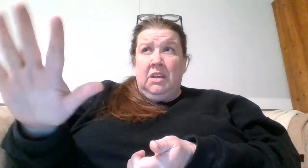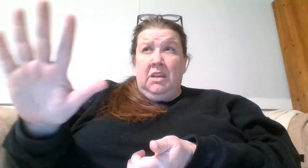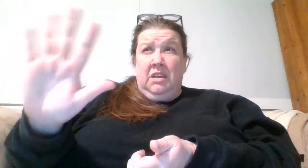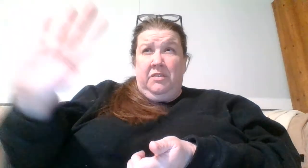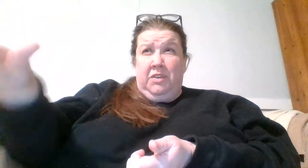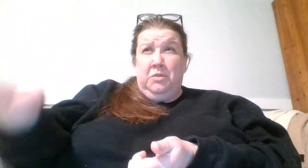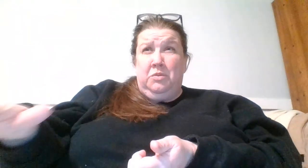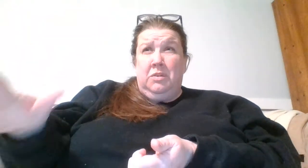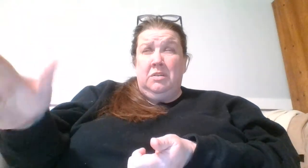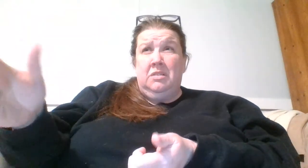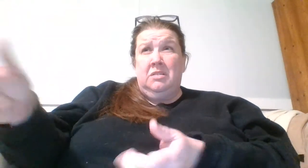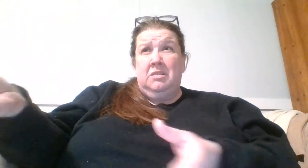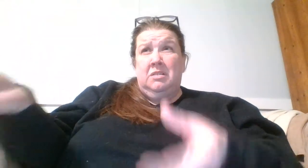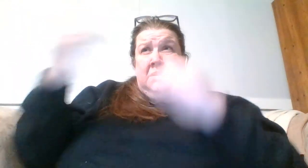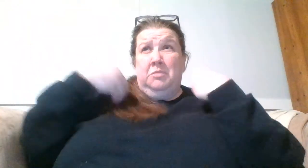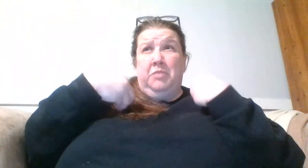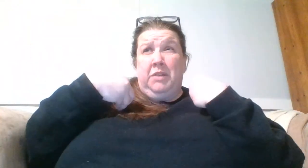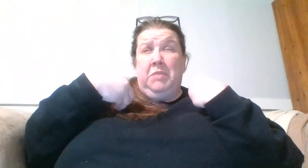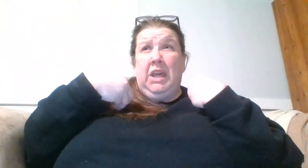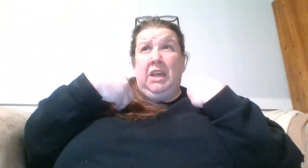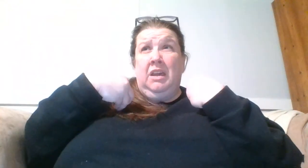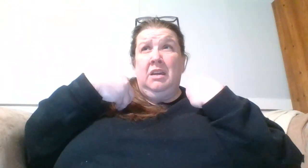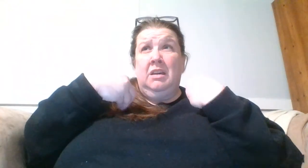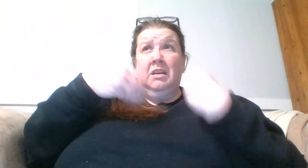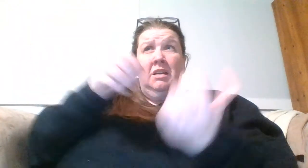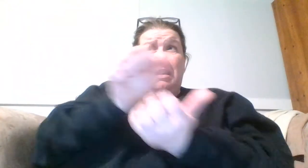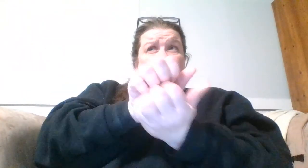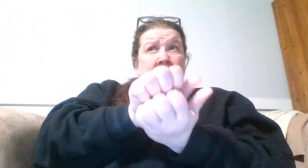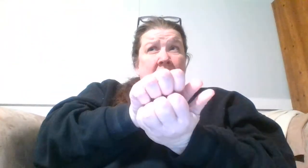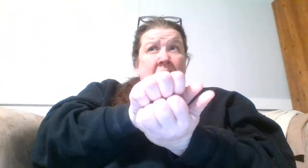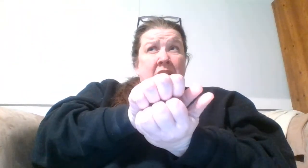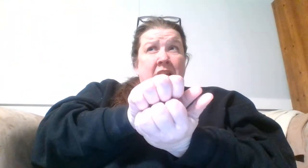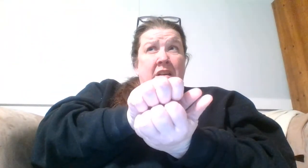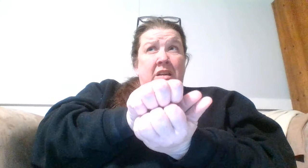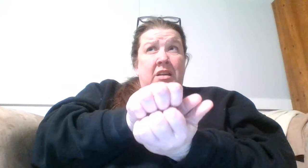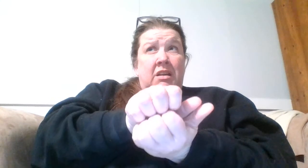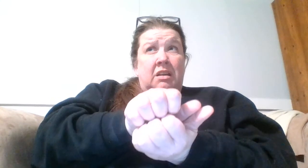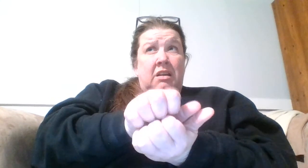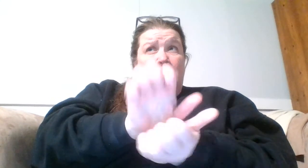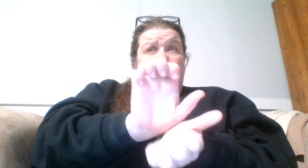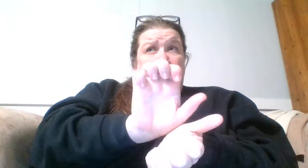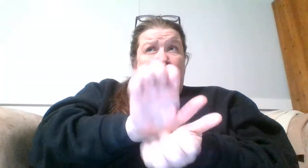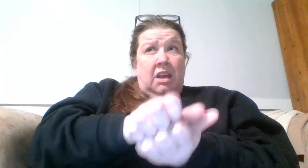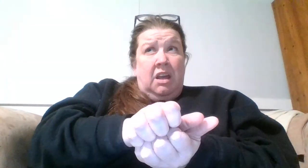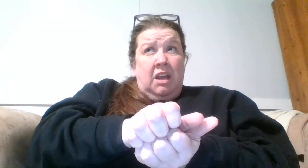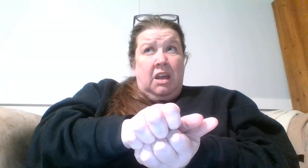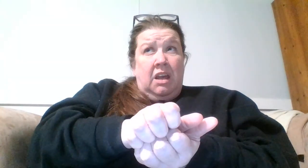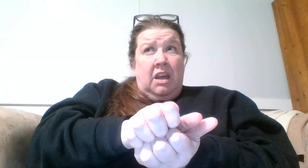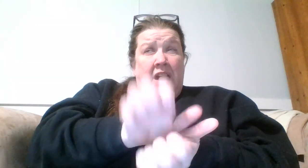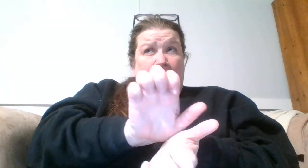If you bring me hay,